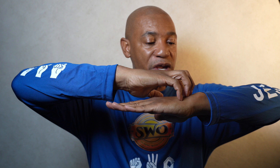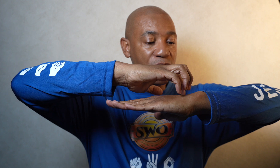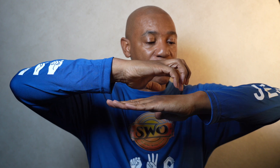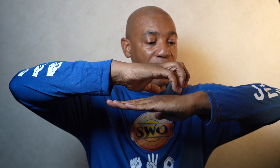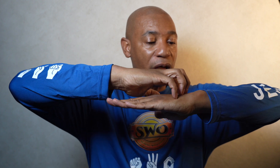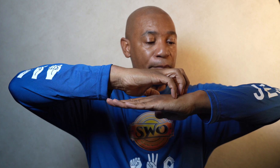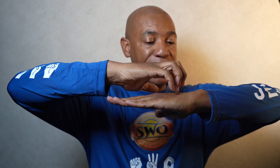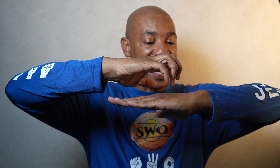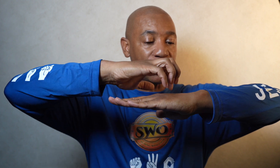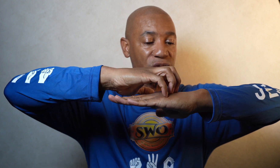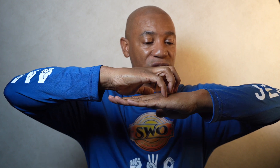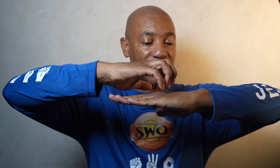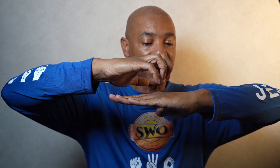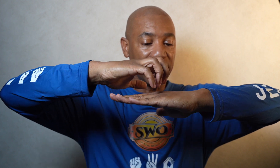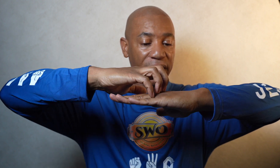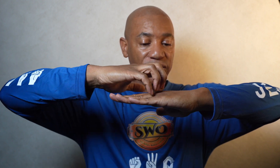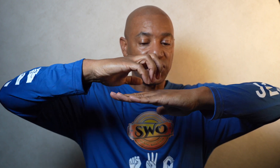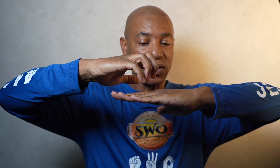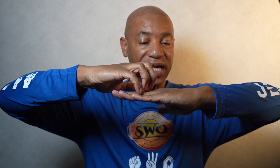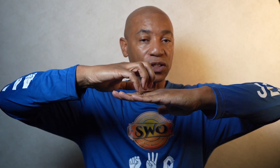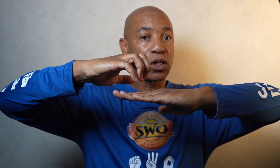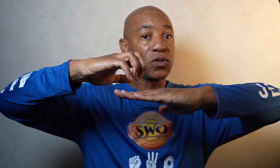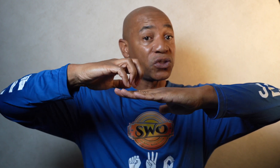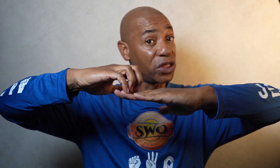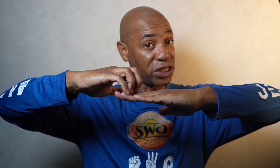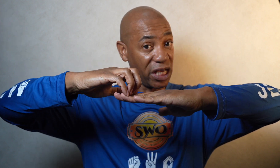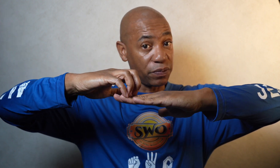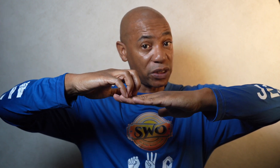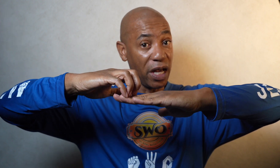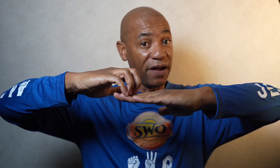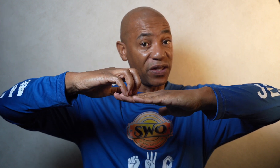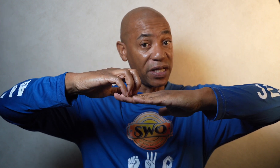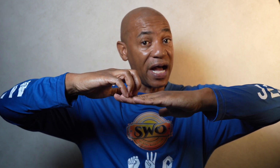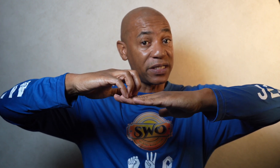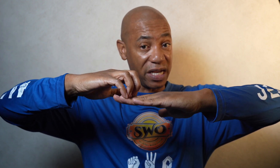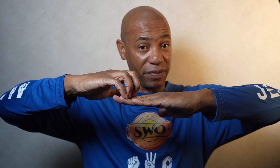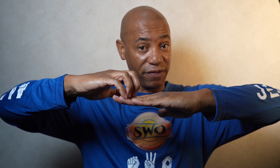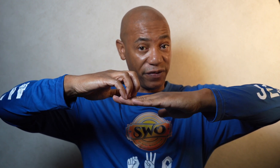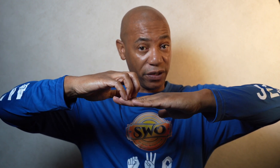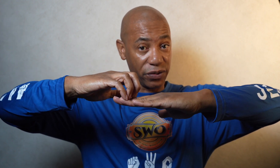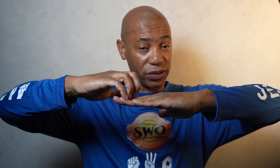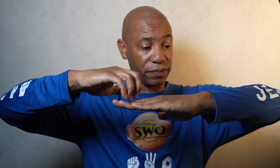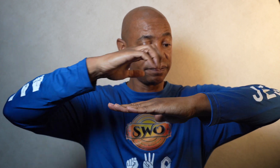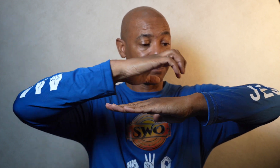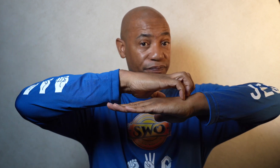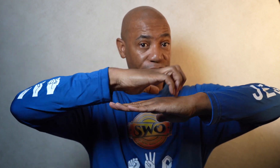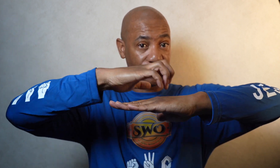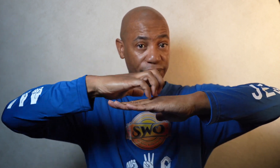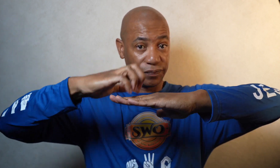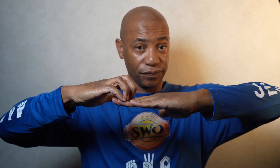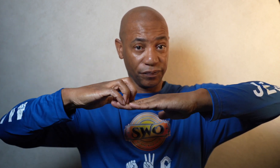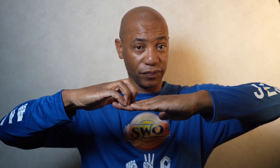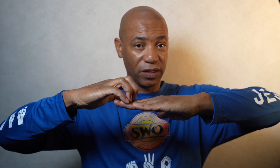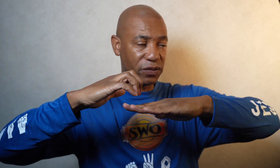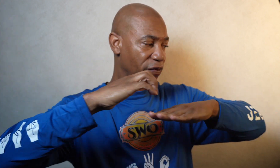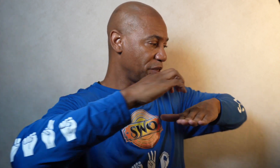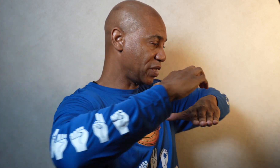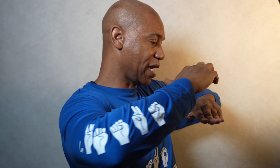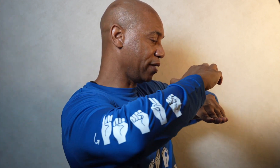here bounce until you get close to the tips of the non-dominant fingers. It's from the side.